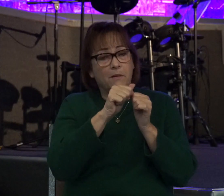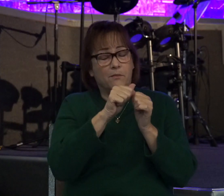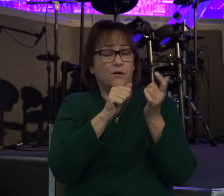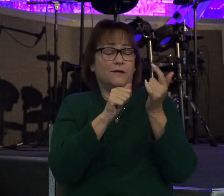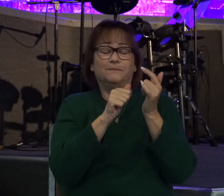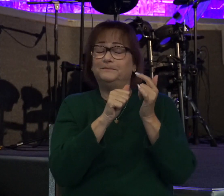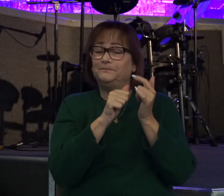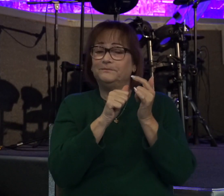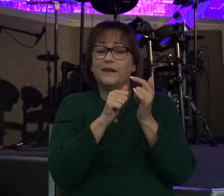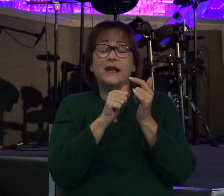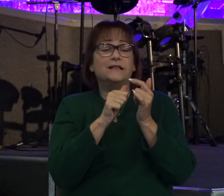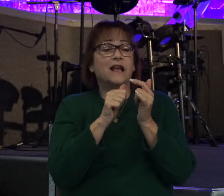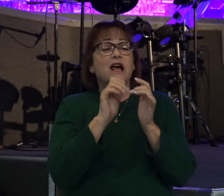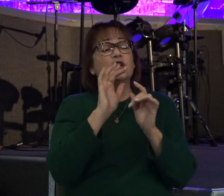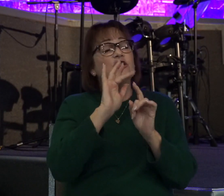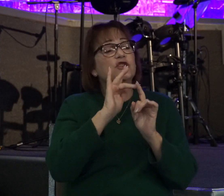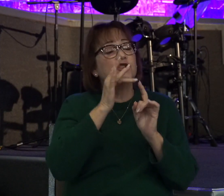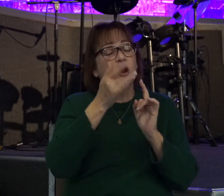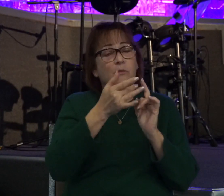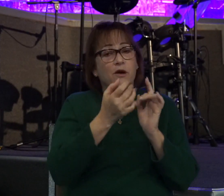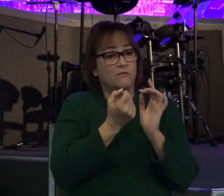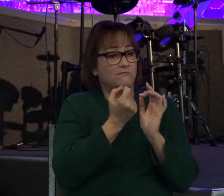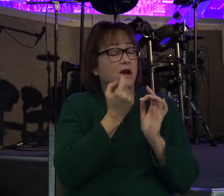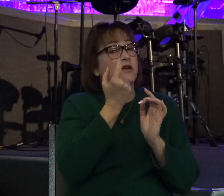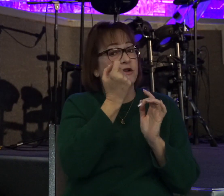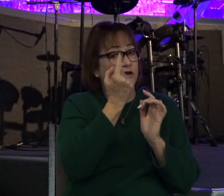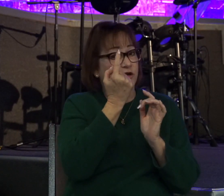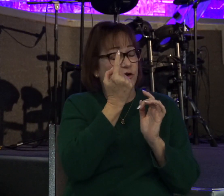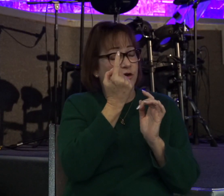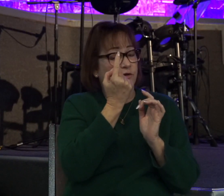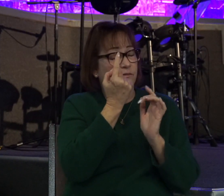two-edged sword. It's a discerner of the hearts of men.